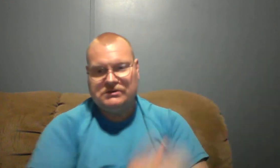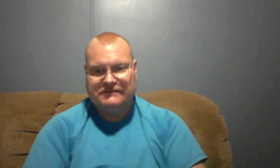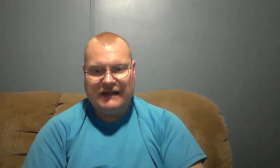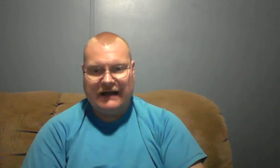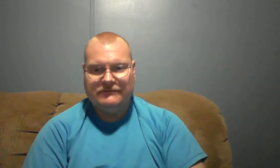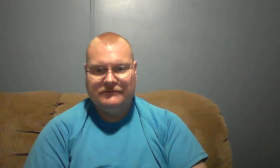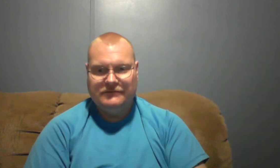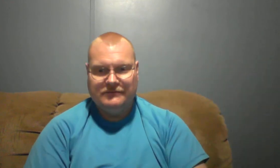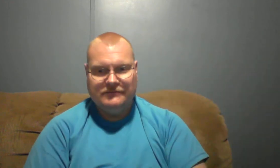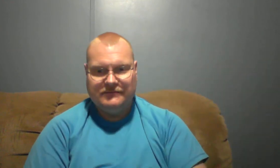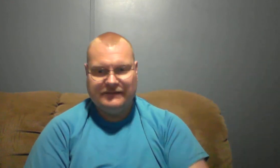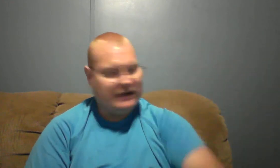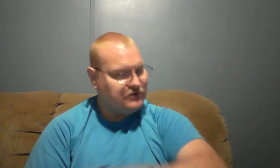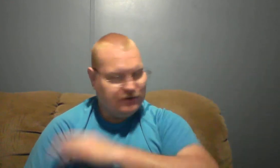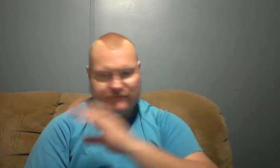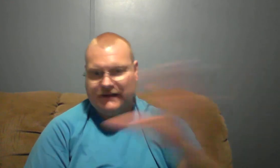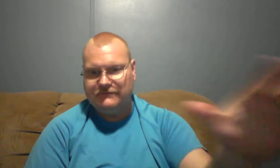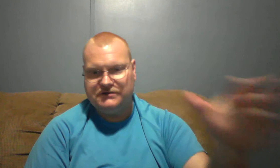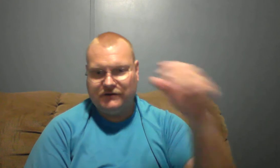of life that true and faithful servant